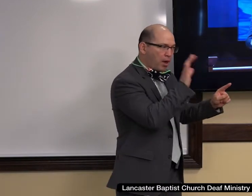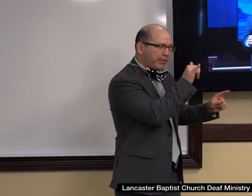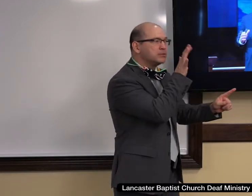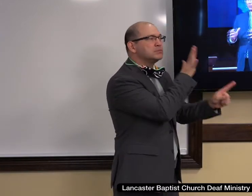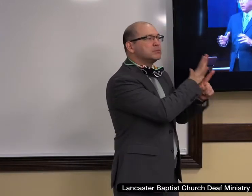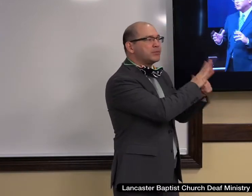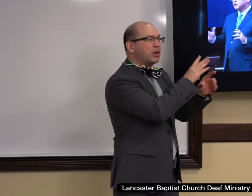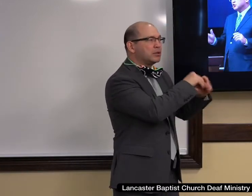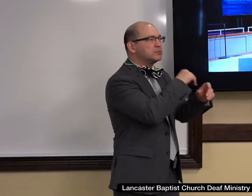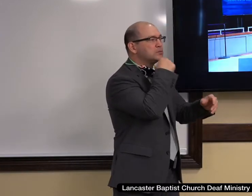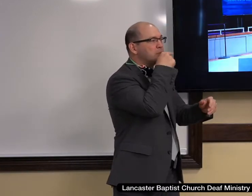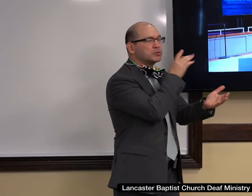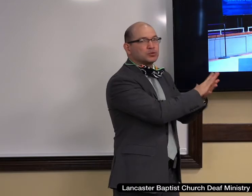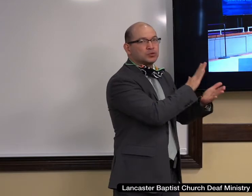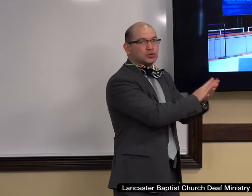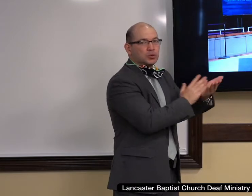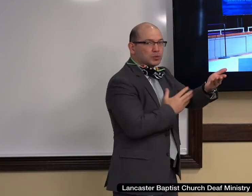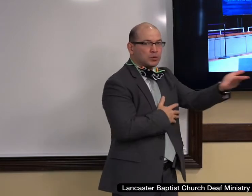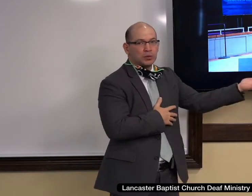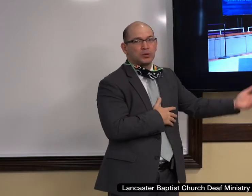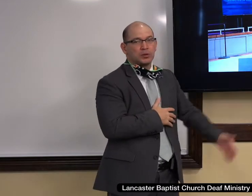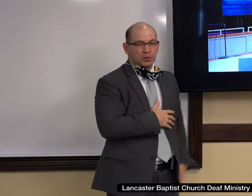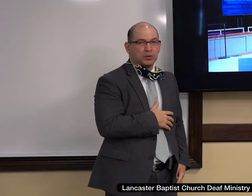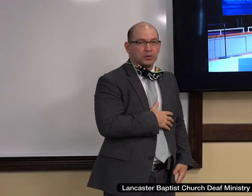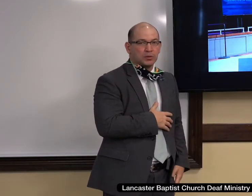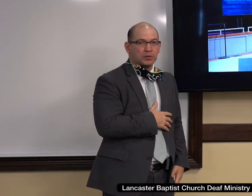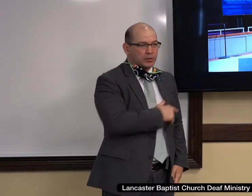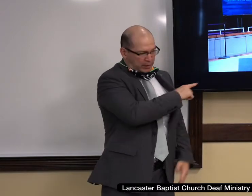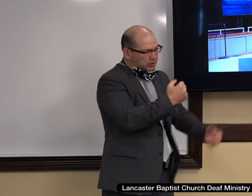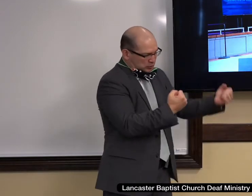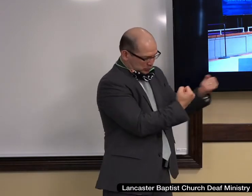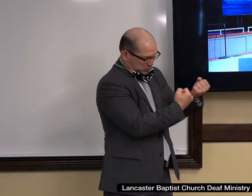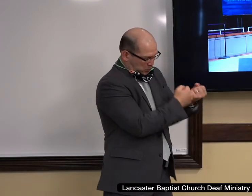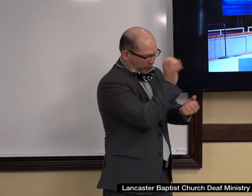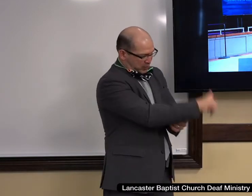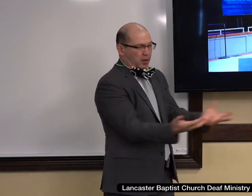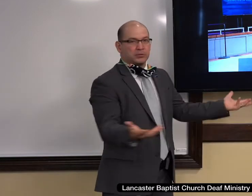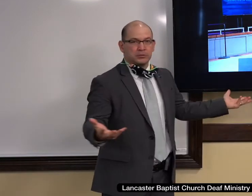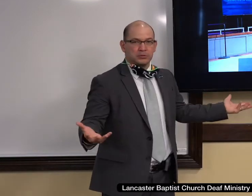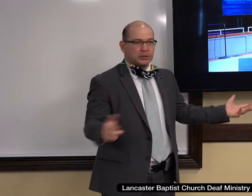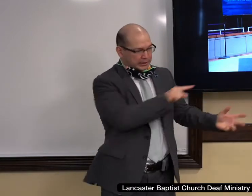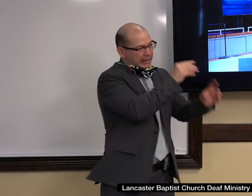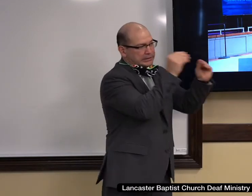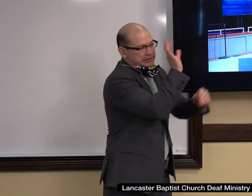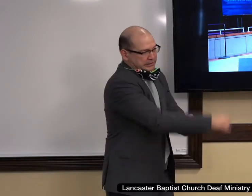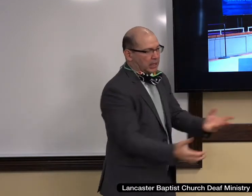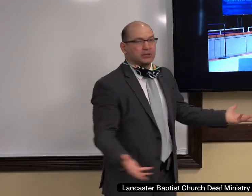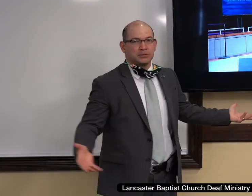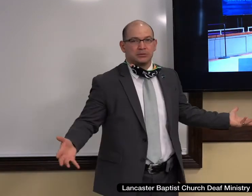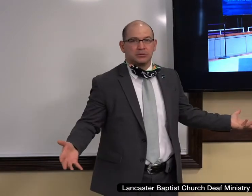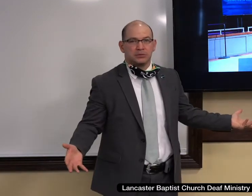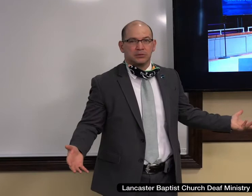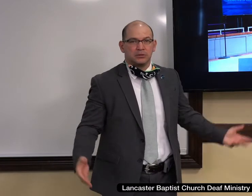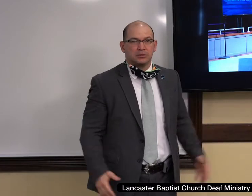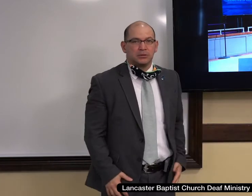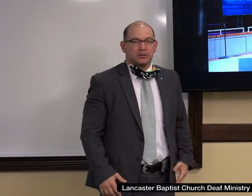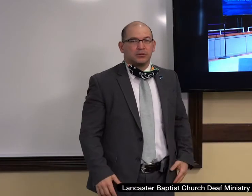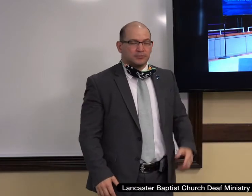in the public educational system, in the hierarchy of it. The Humanist Manifesto 3, you can look it up yourself. Google it.